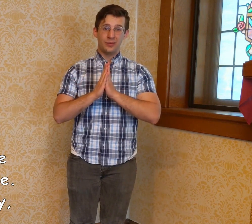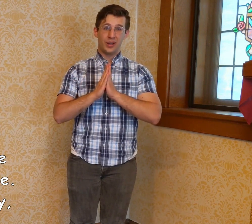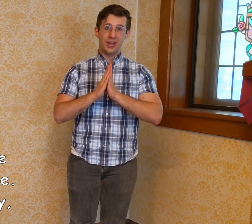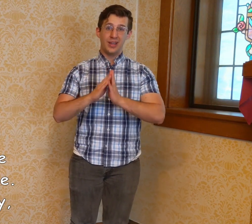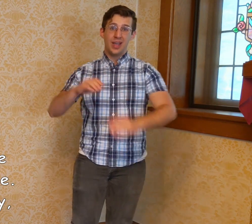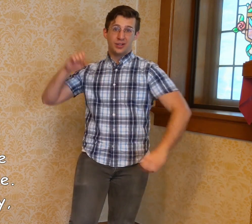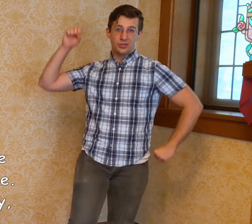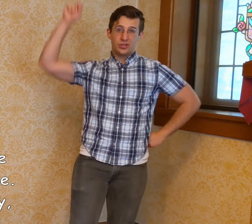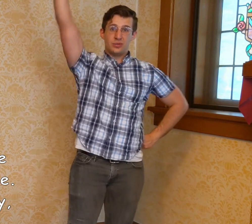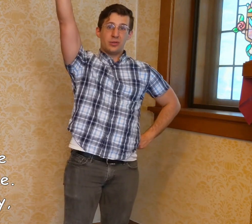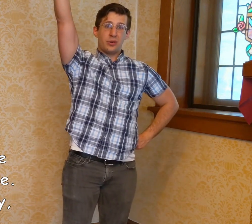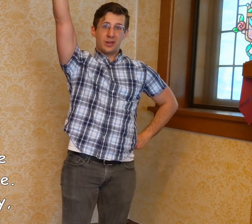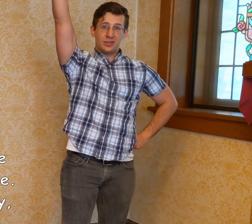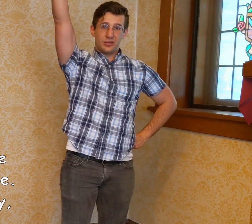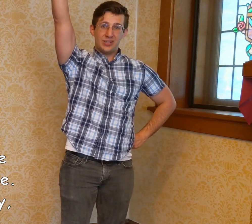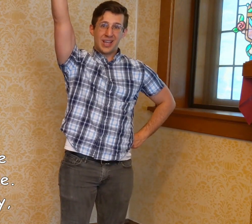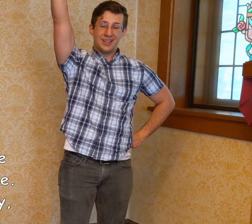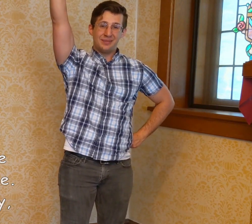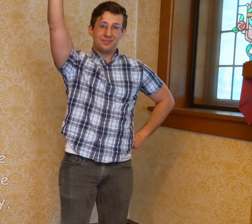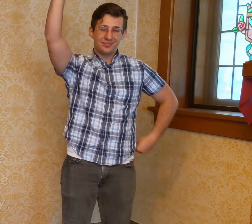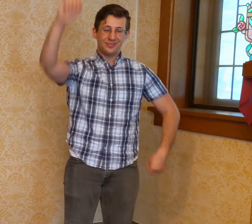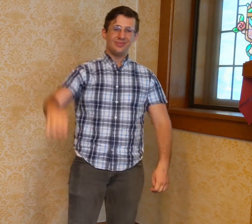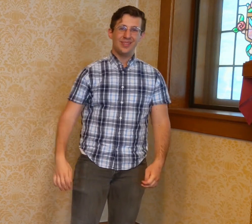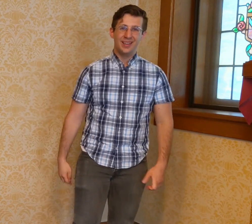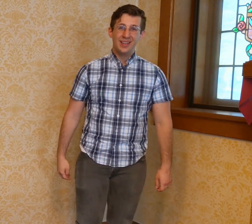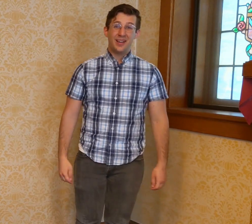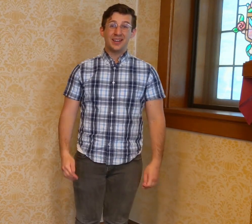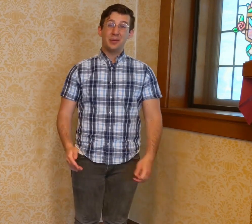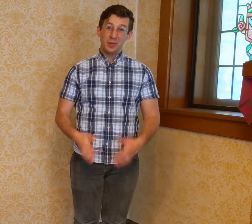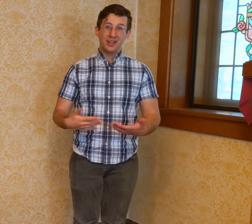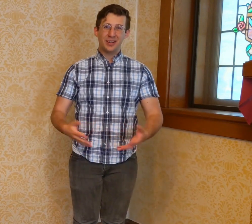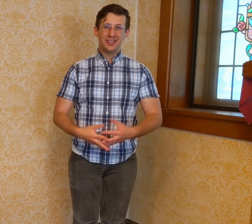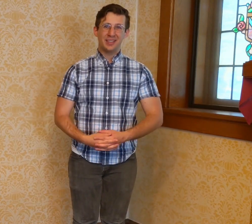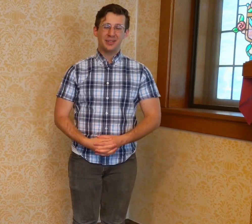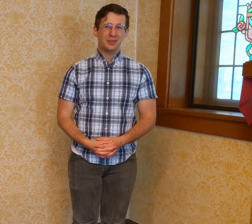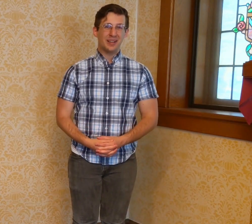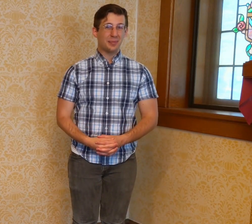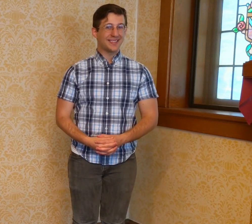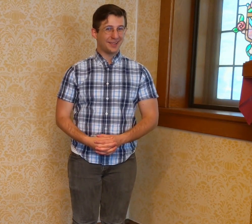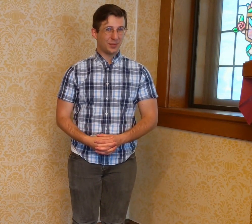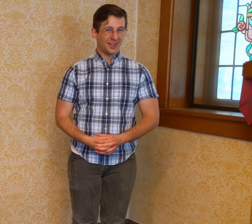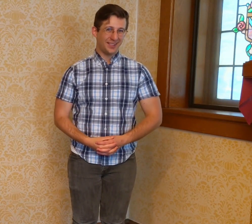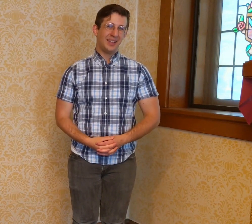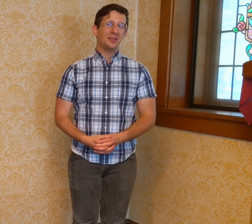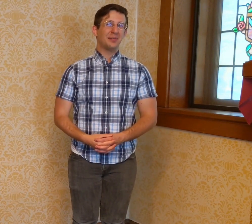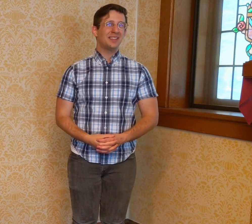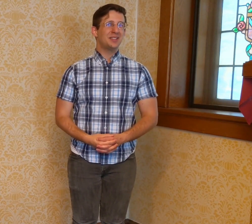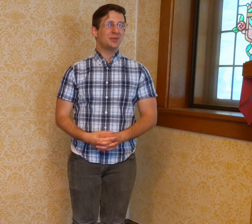pray, to do your will today. All now when we put it all together, there are going to be a couple dance breaks. So I'm going to teach you